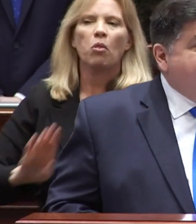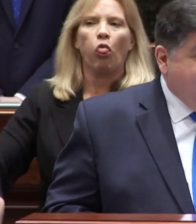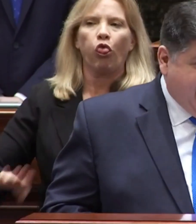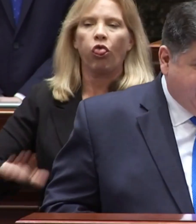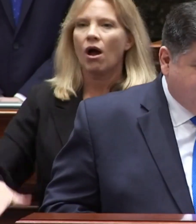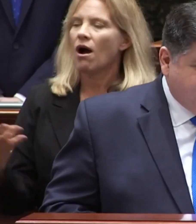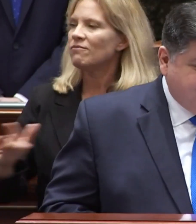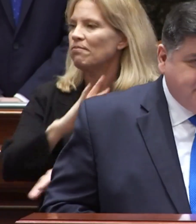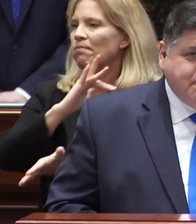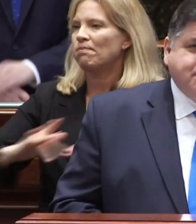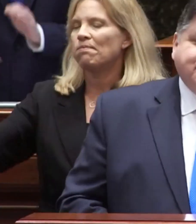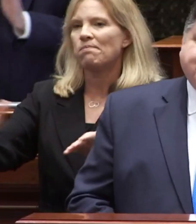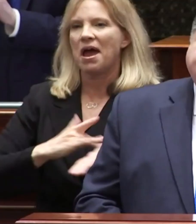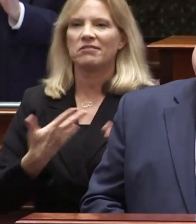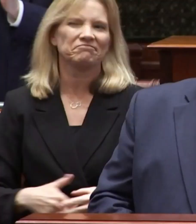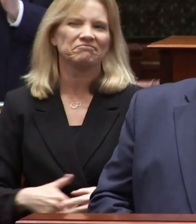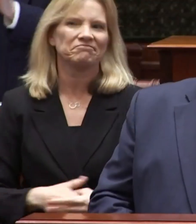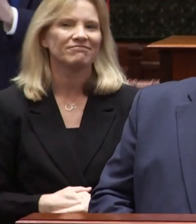Paid.